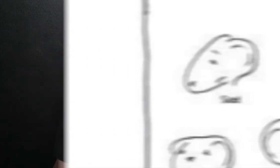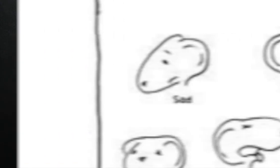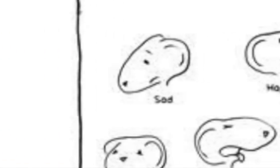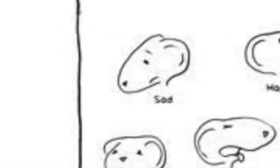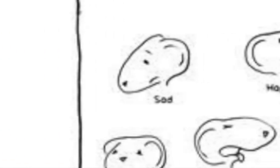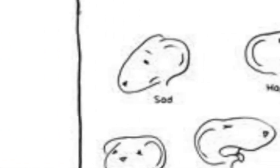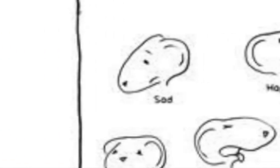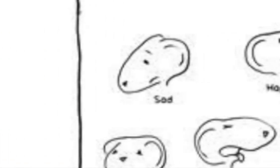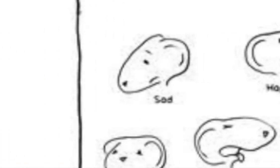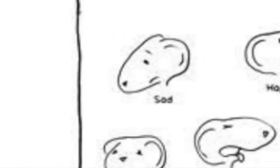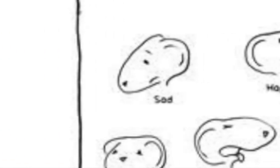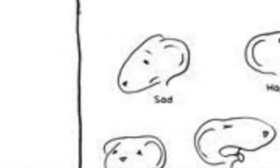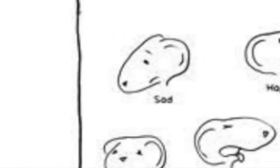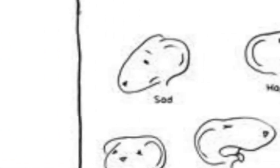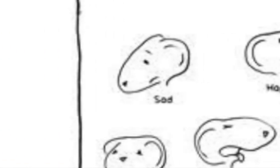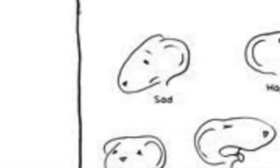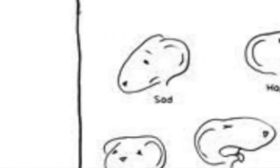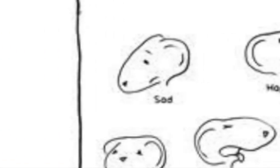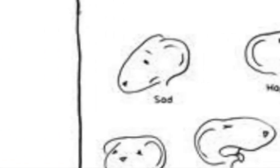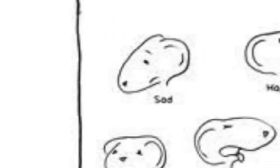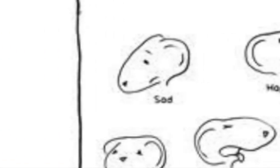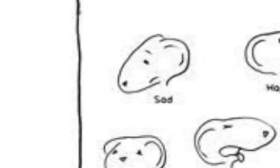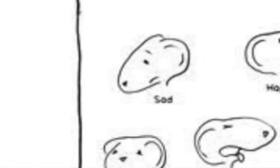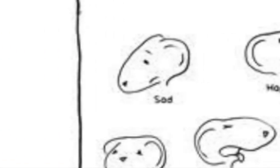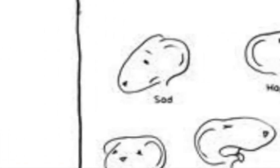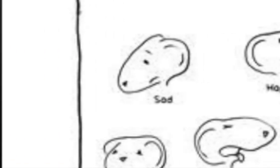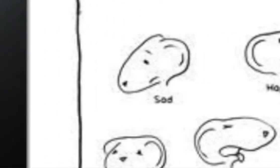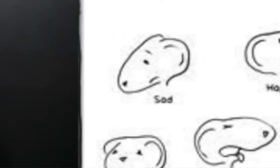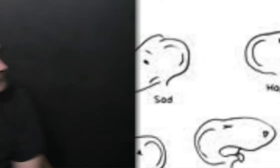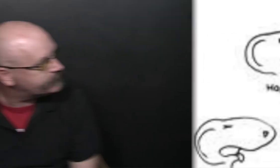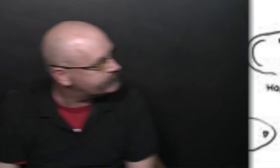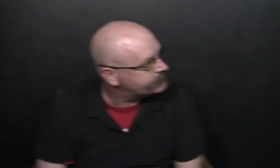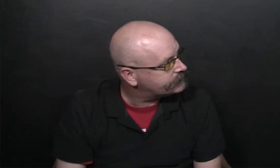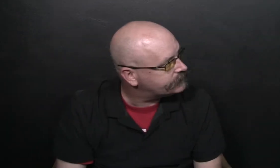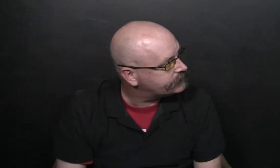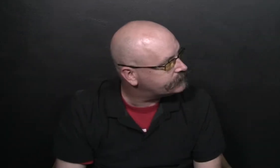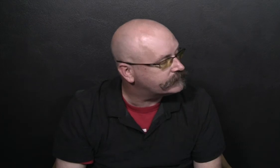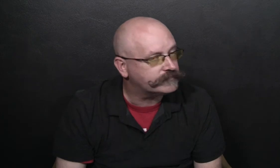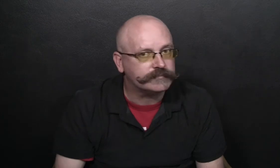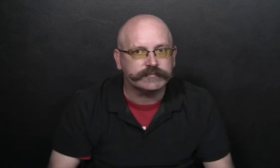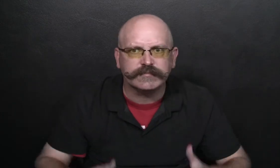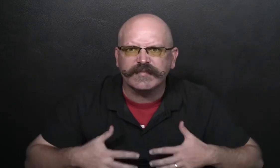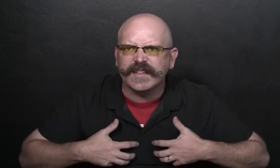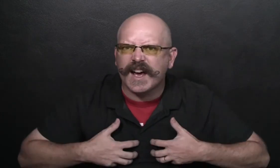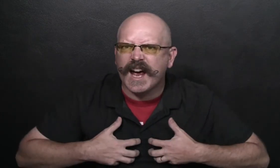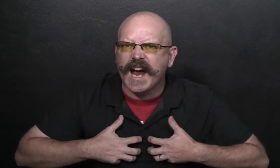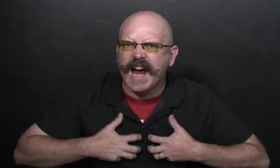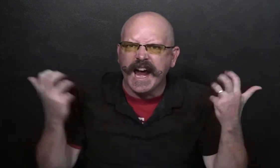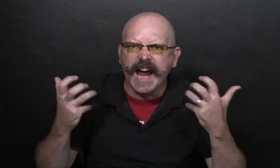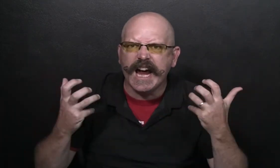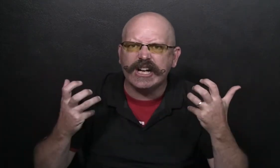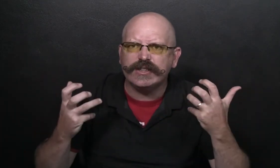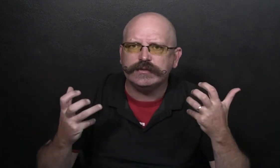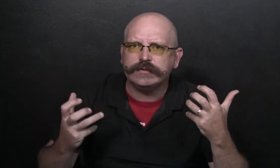about when They talked They